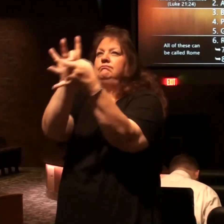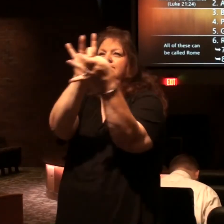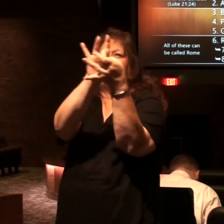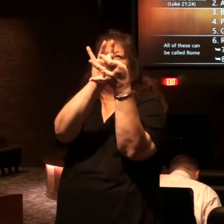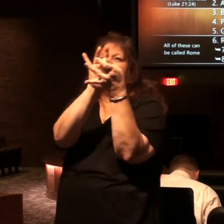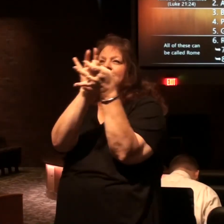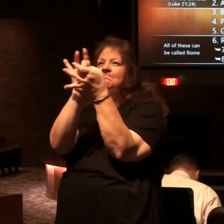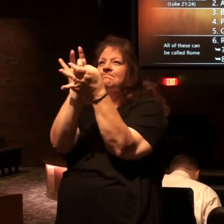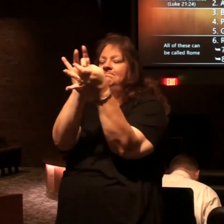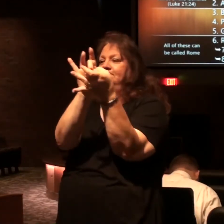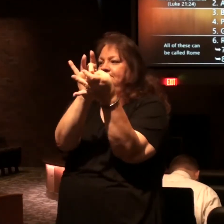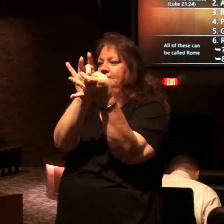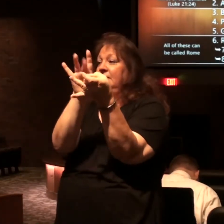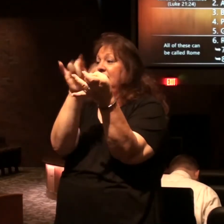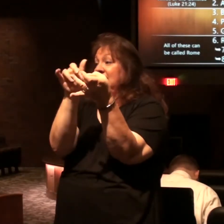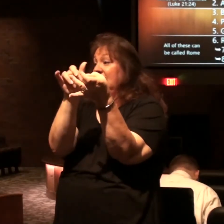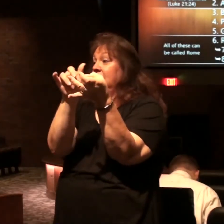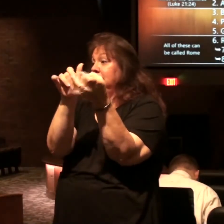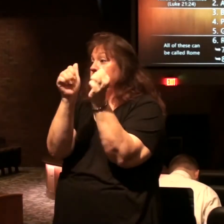together